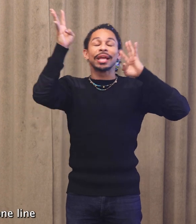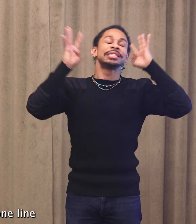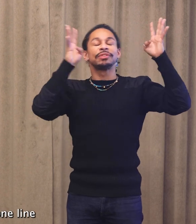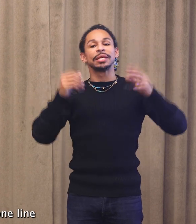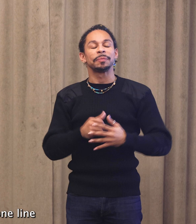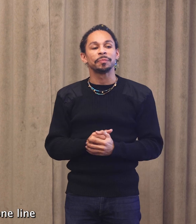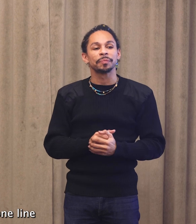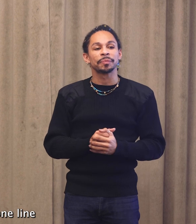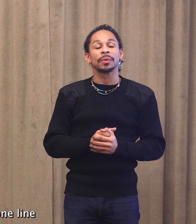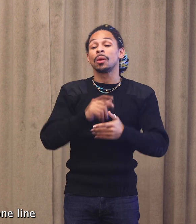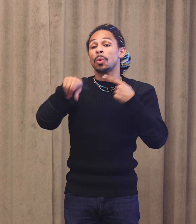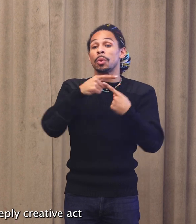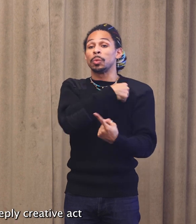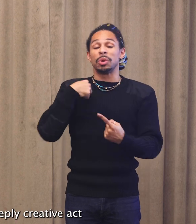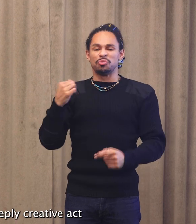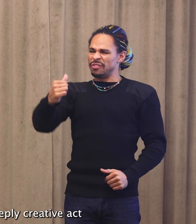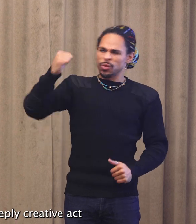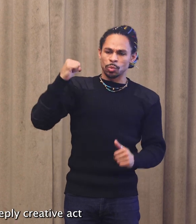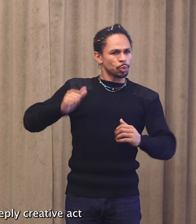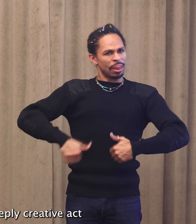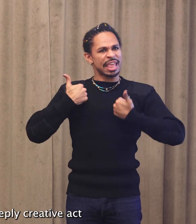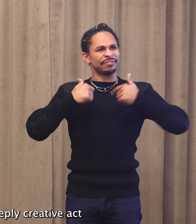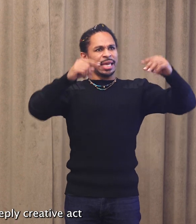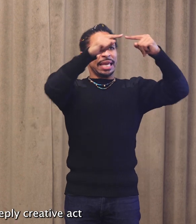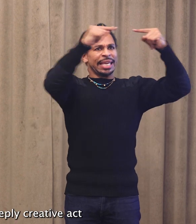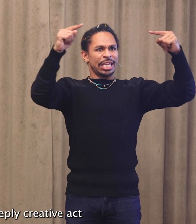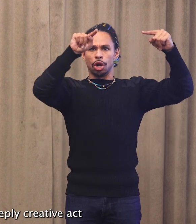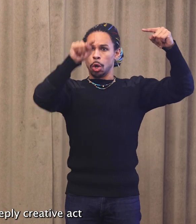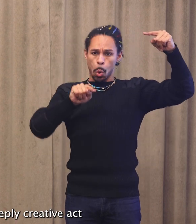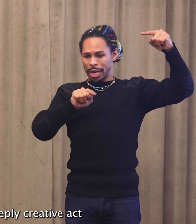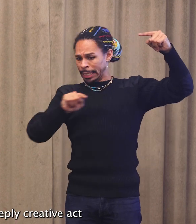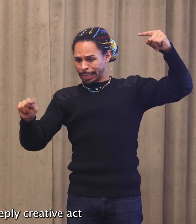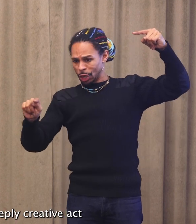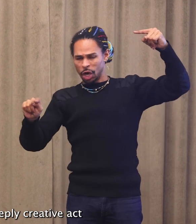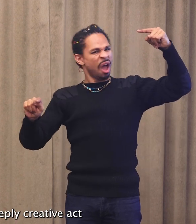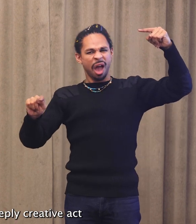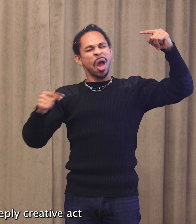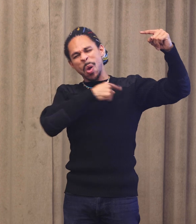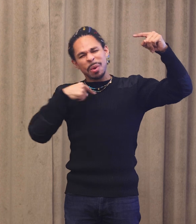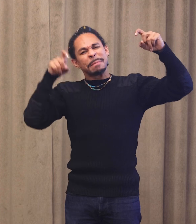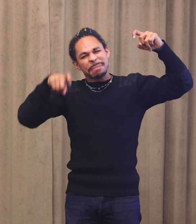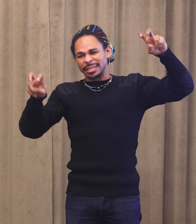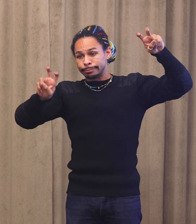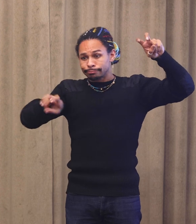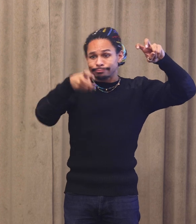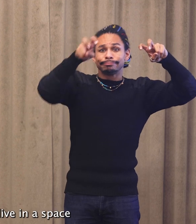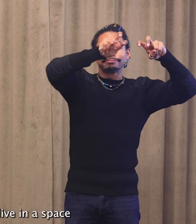live at one line or the other is a deeply creative act.